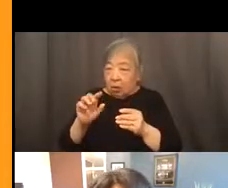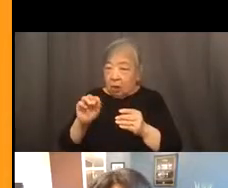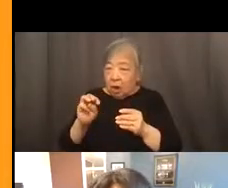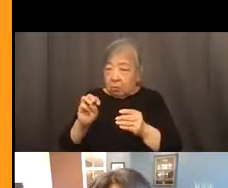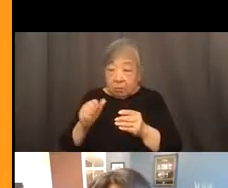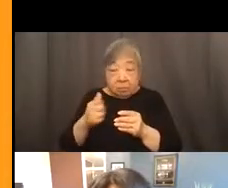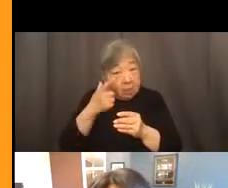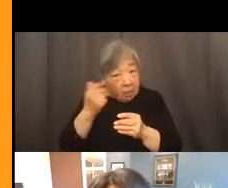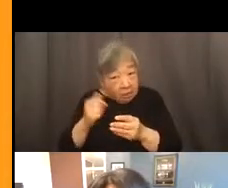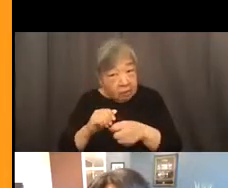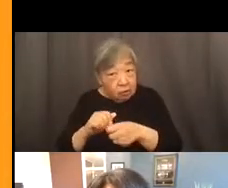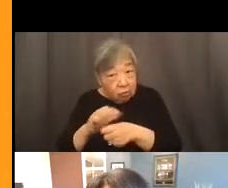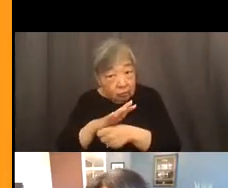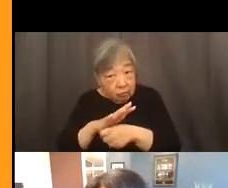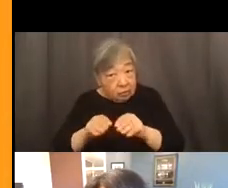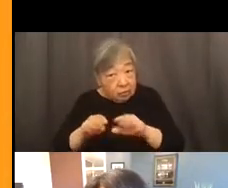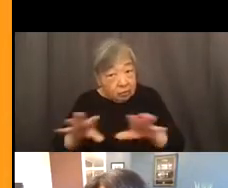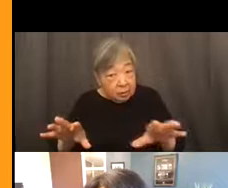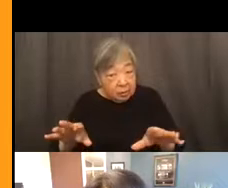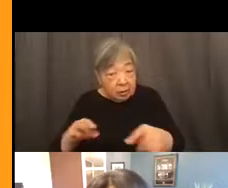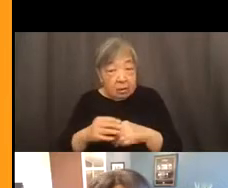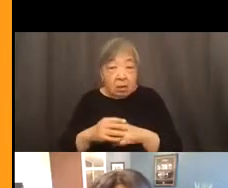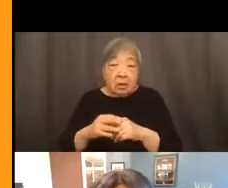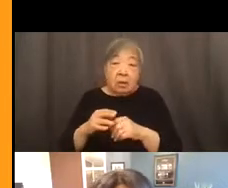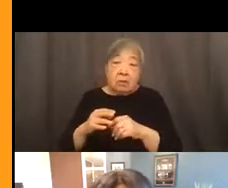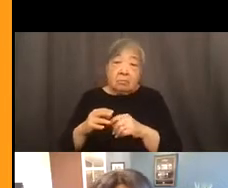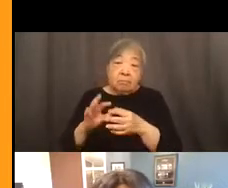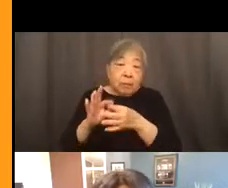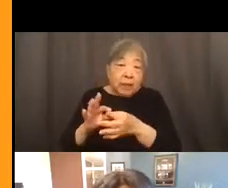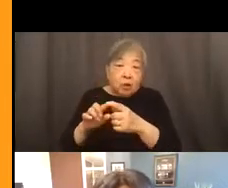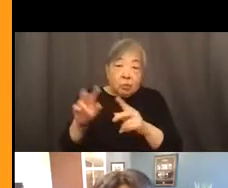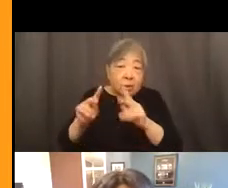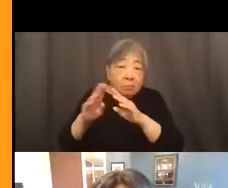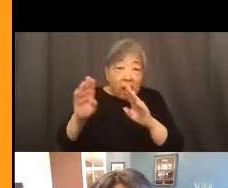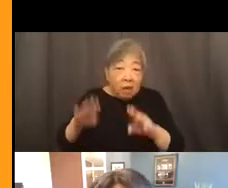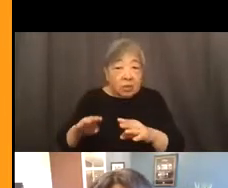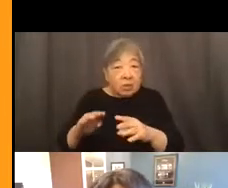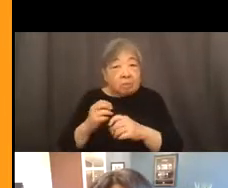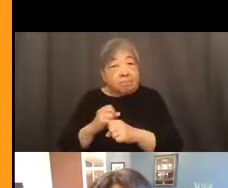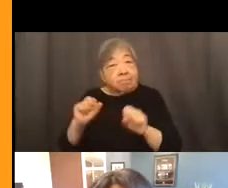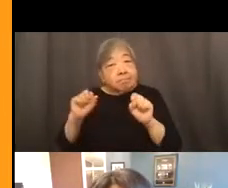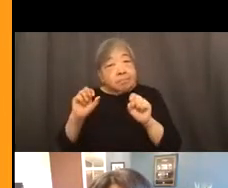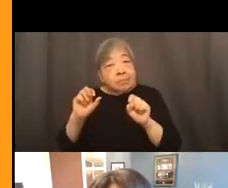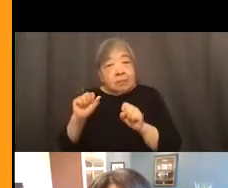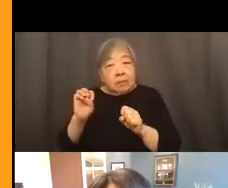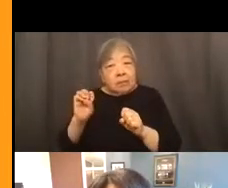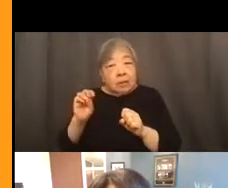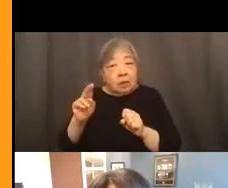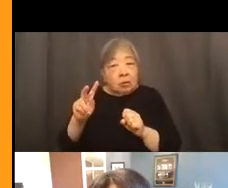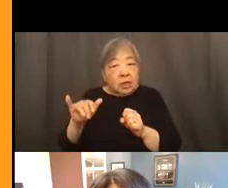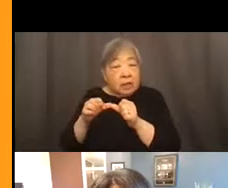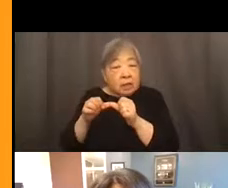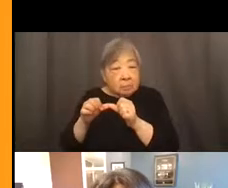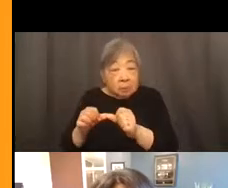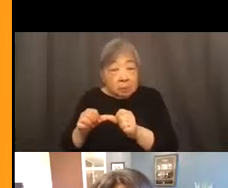pandemic on people's housing security and housing stability. So homeowners